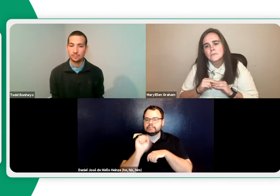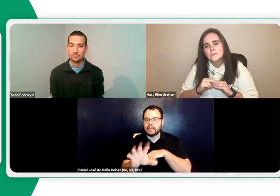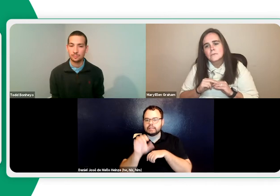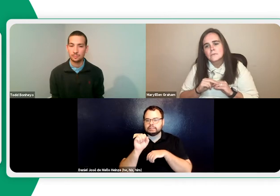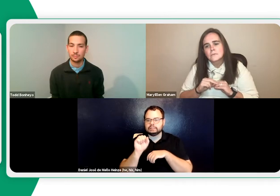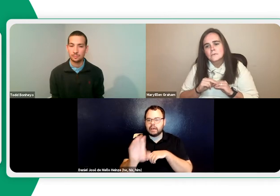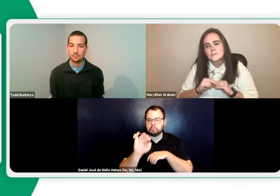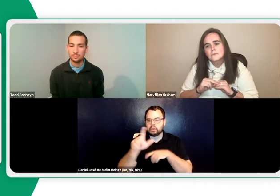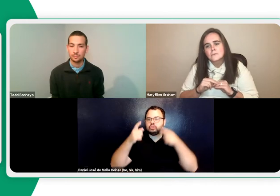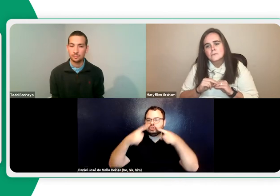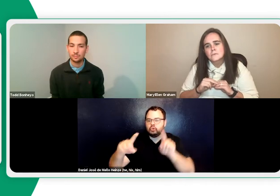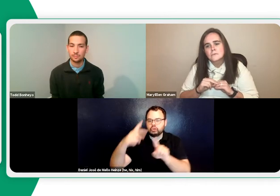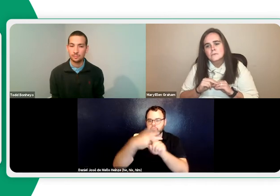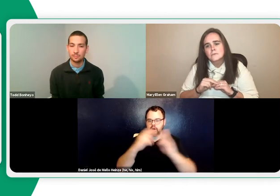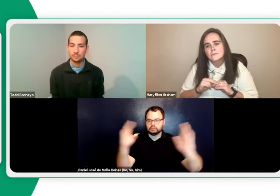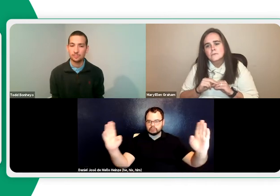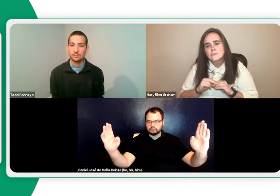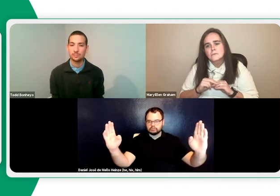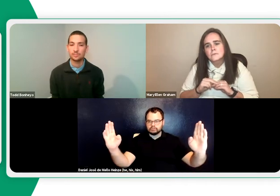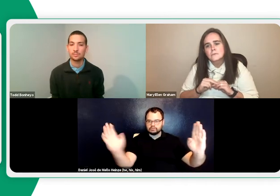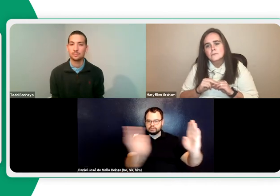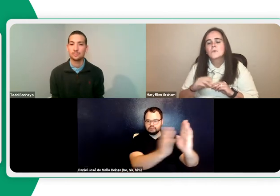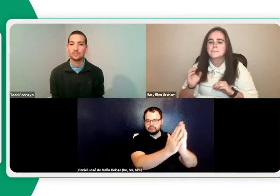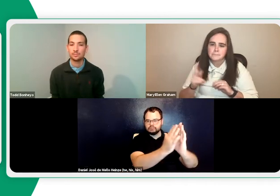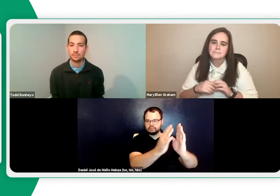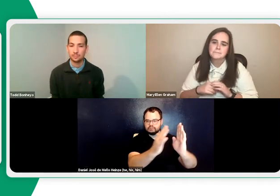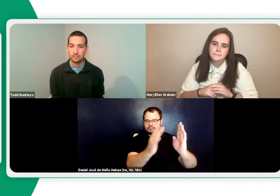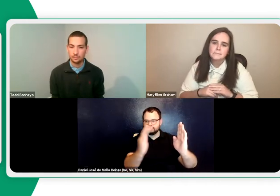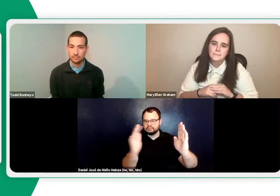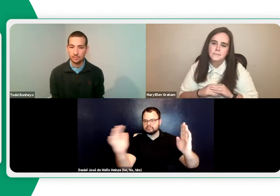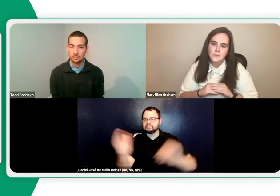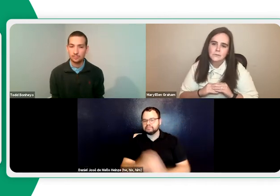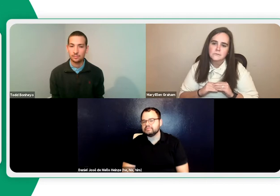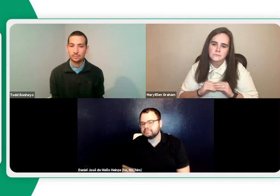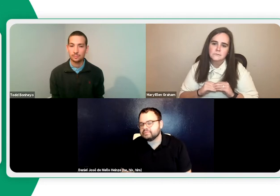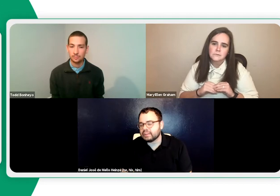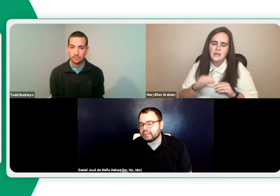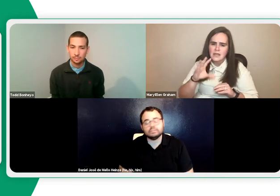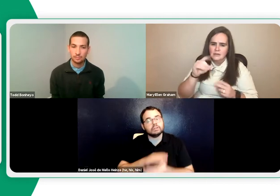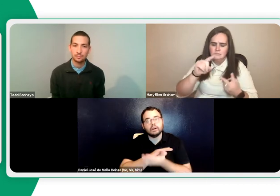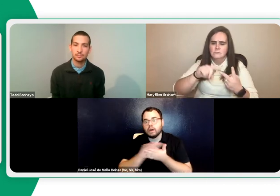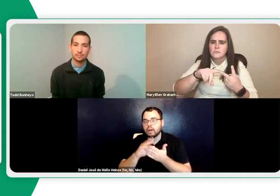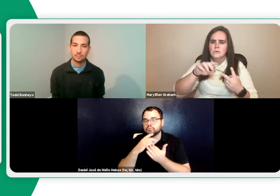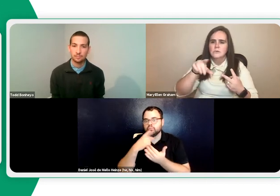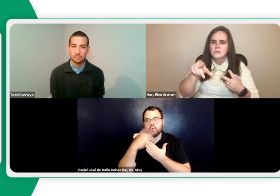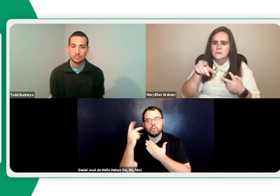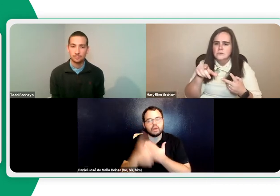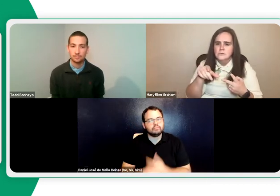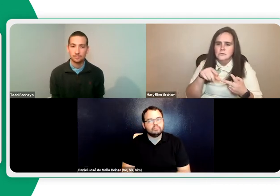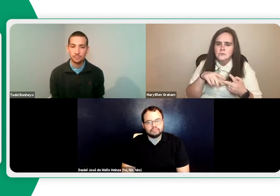it's a program that sends you two or emails throughout that two-month time span. But it